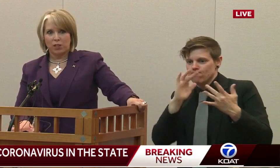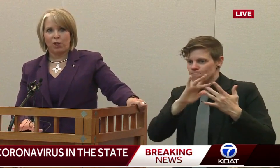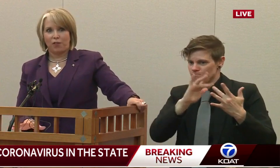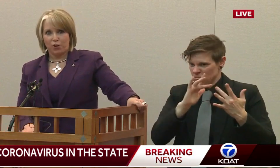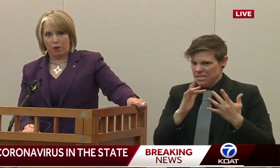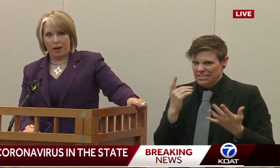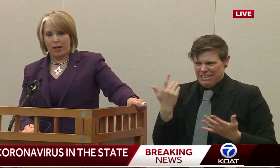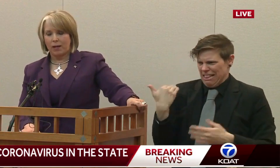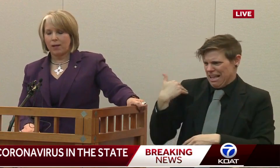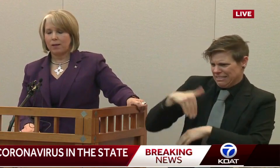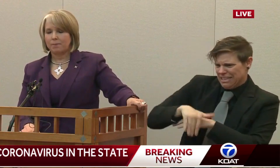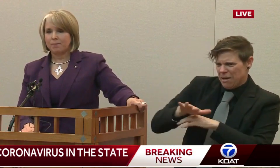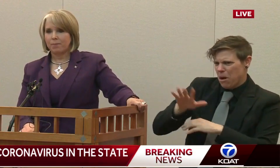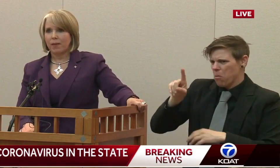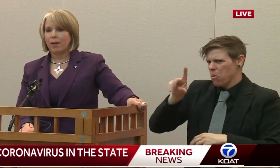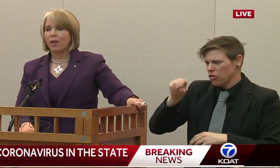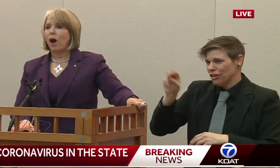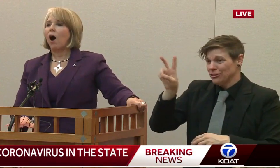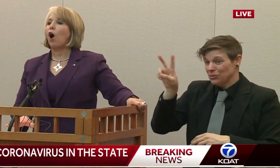as people were still on the tarmac.